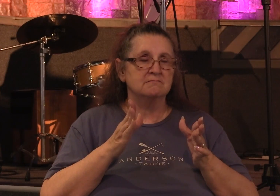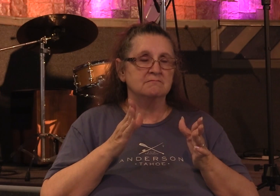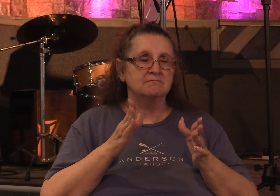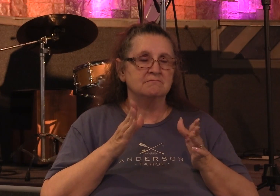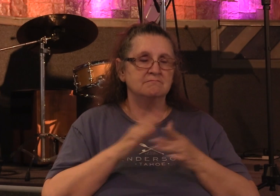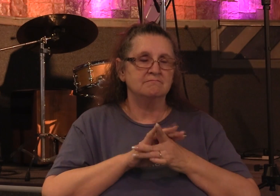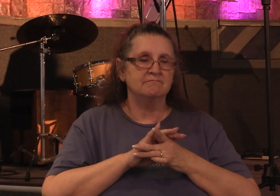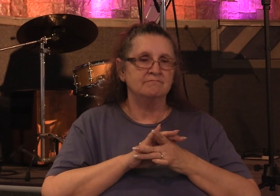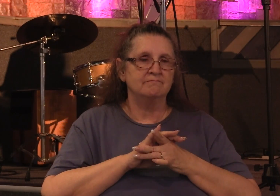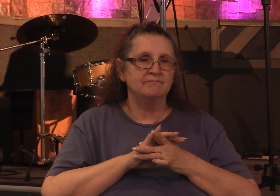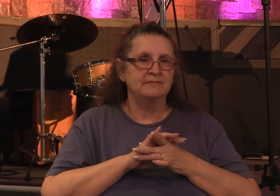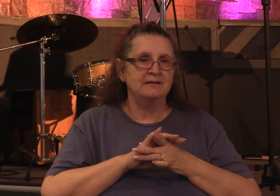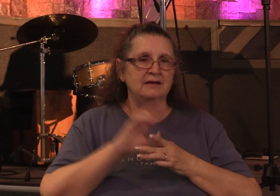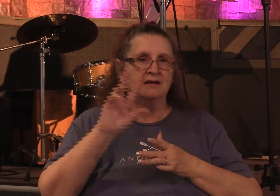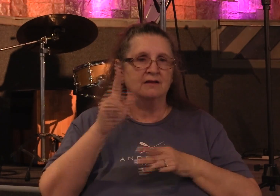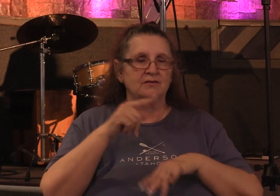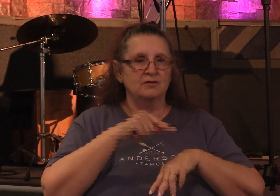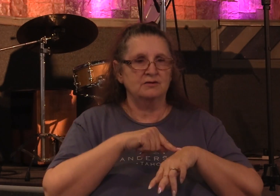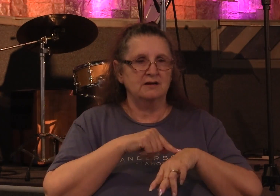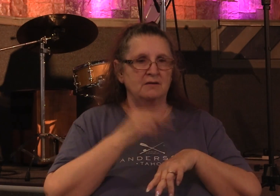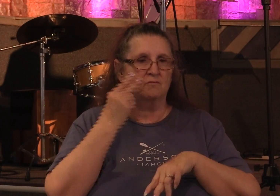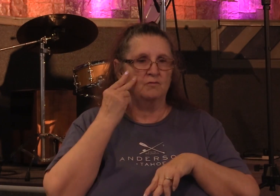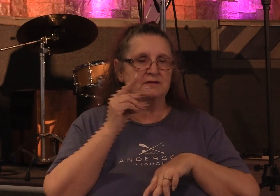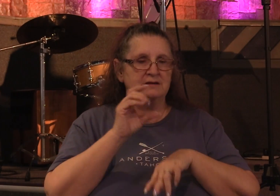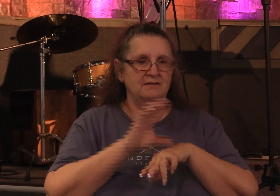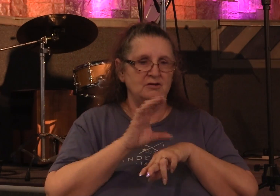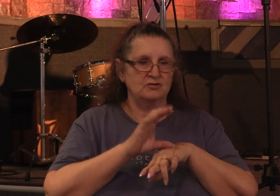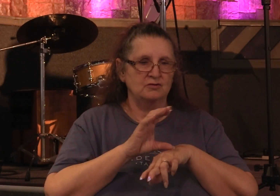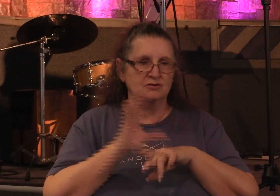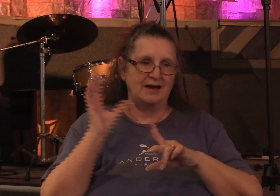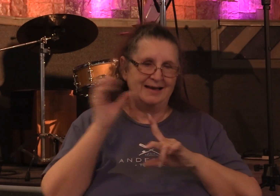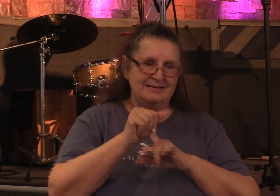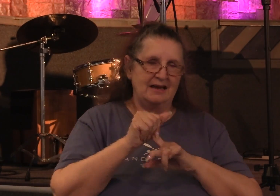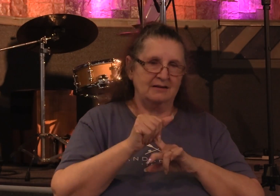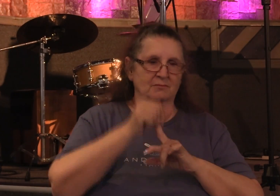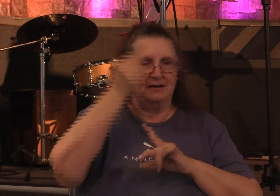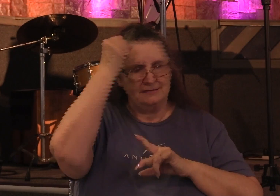this is the third time we've seen the church under attack by Satan in the book of Acts